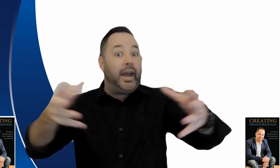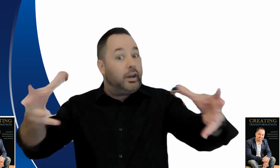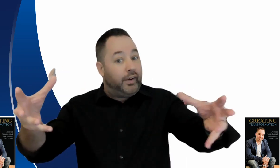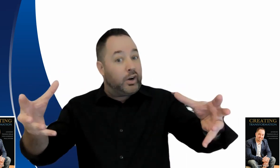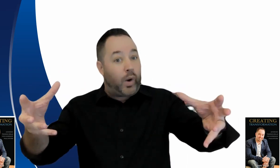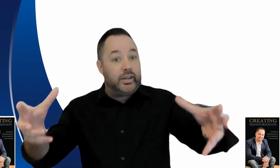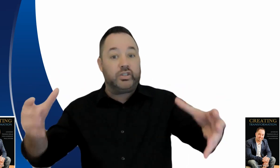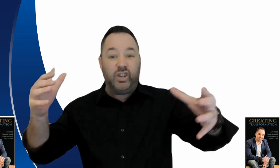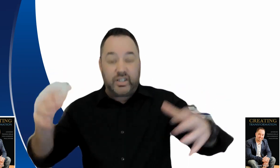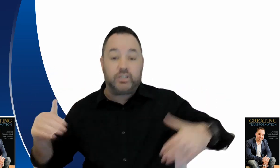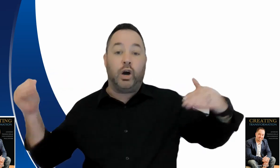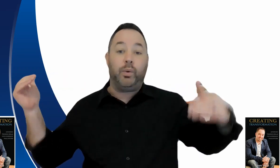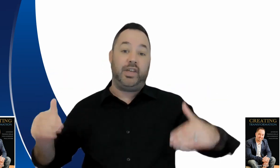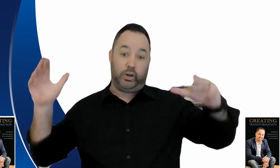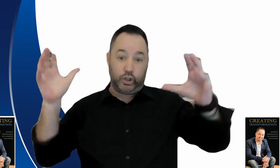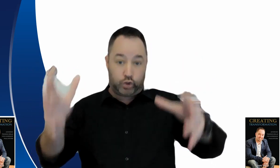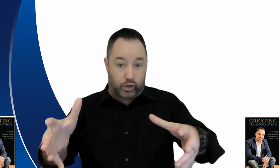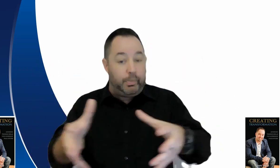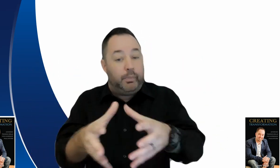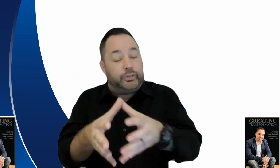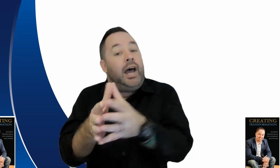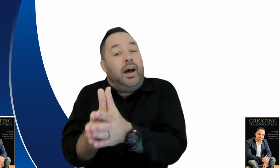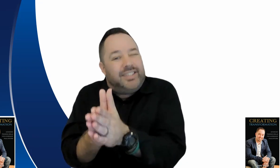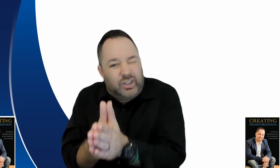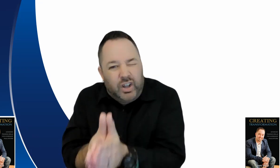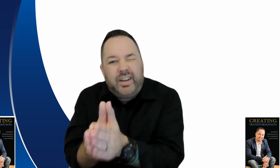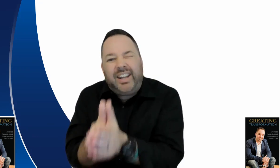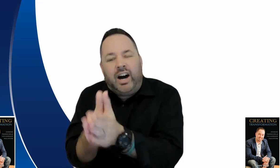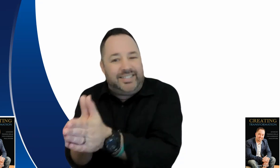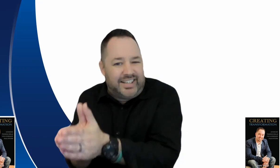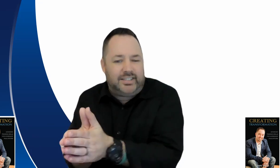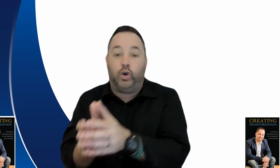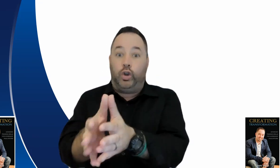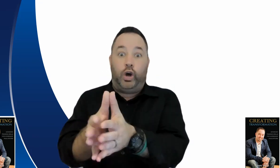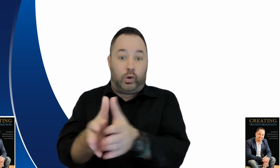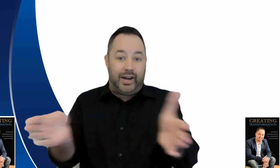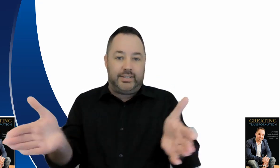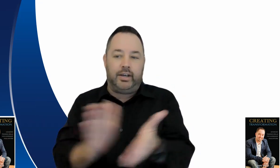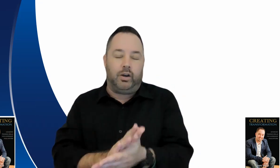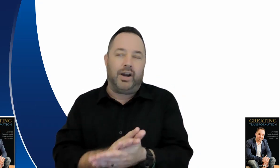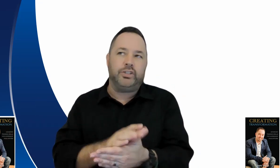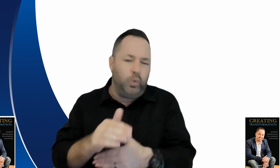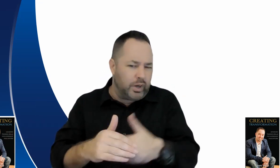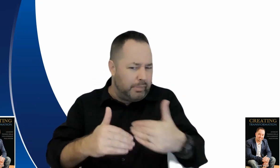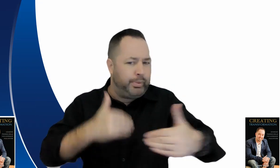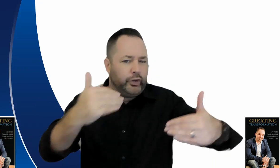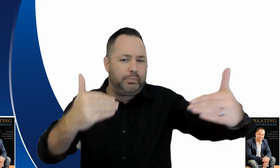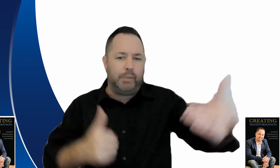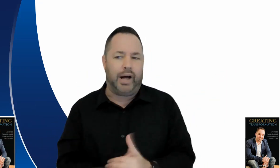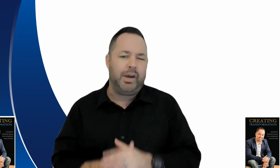magnify greatness not just go in there and destroy people's learning identity or learner identity right so you want to be building people